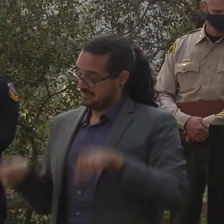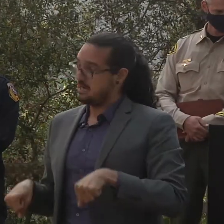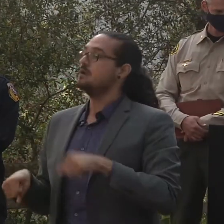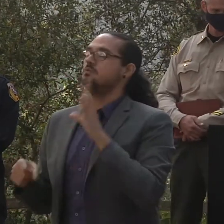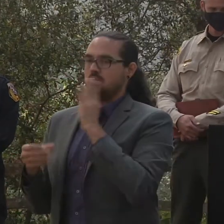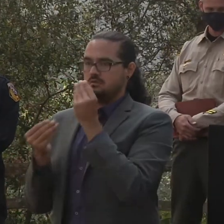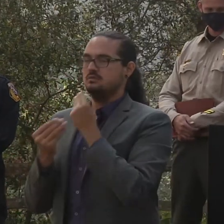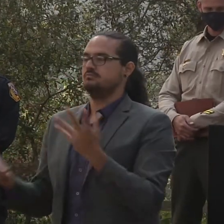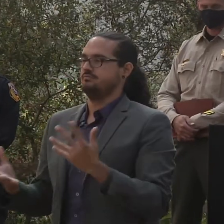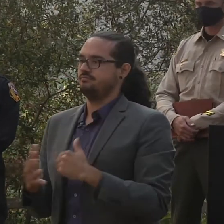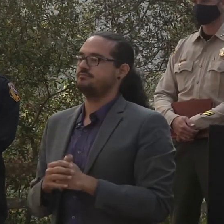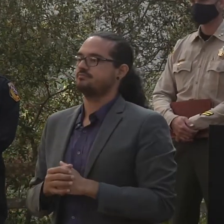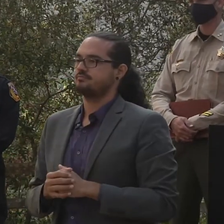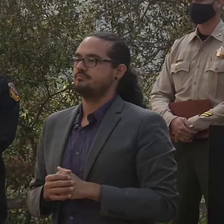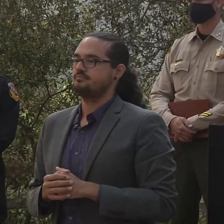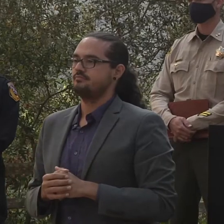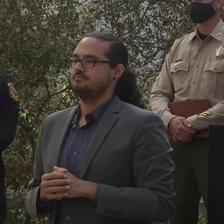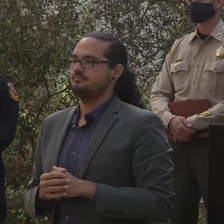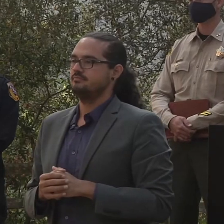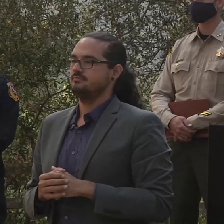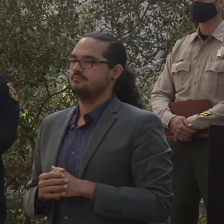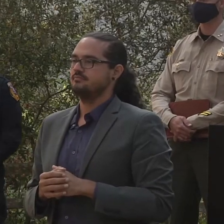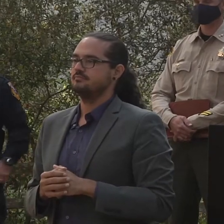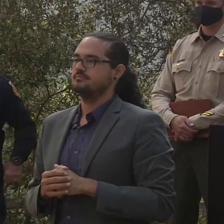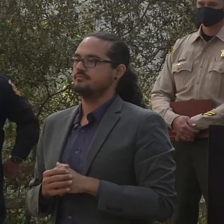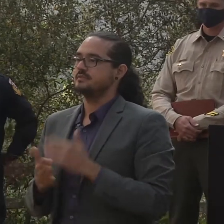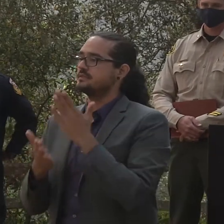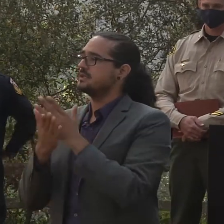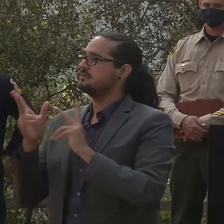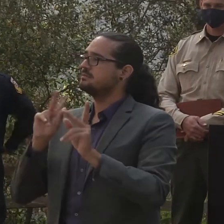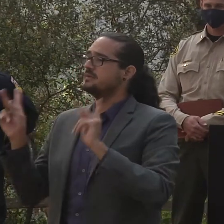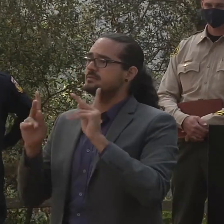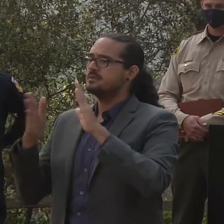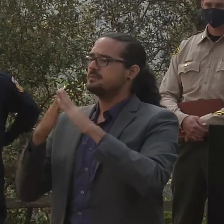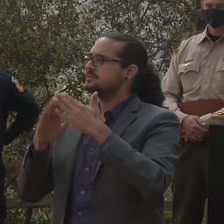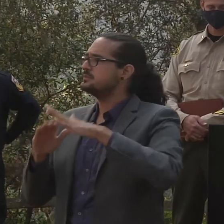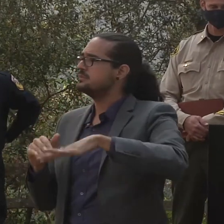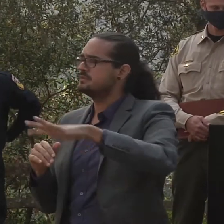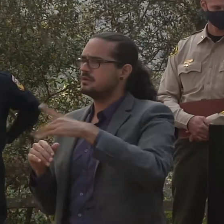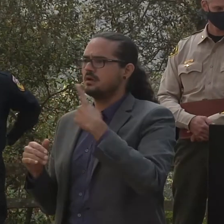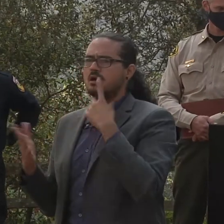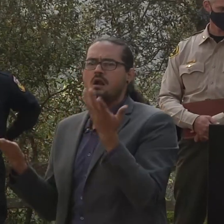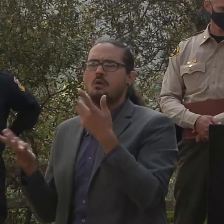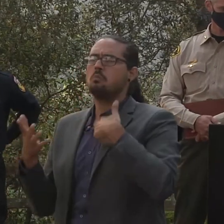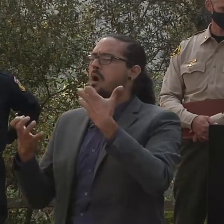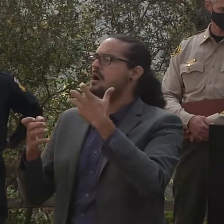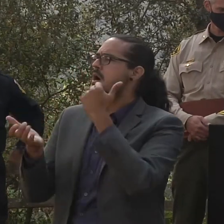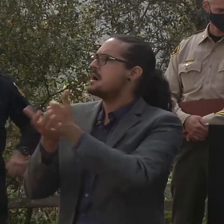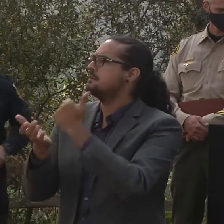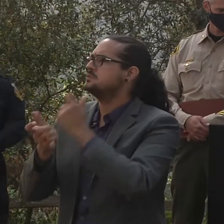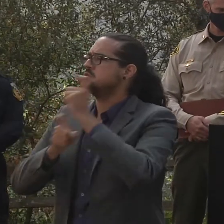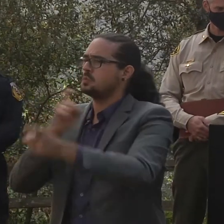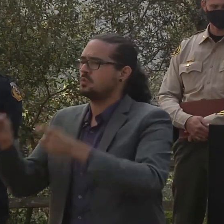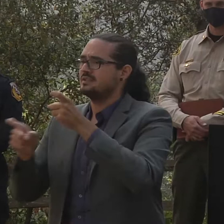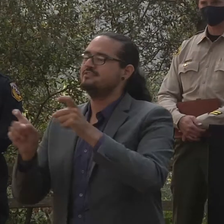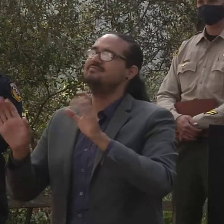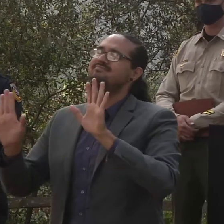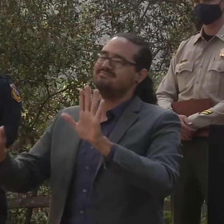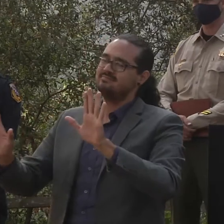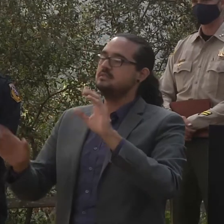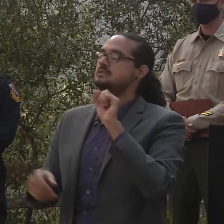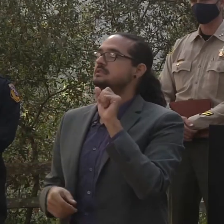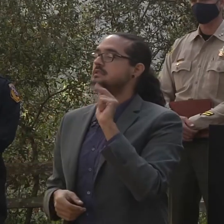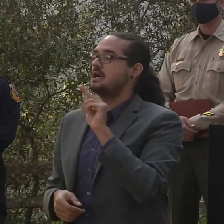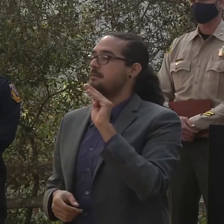Some of some members of the community have asked where they can make donations. For now, in San Mateo County, the San Mateo Event Center is